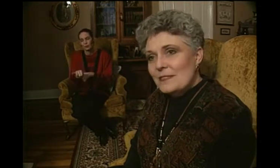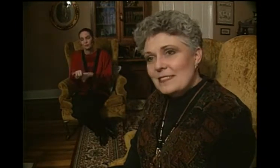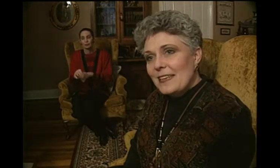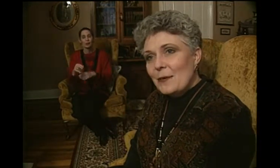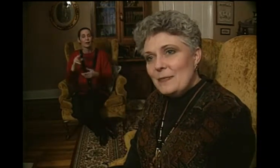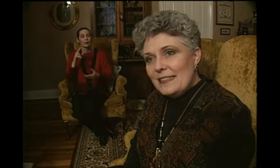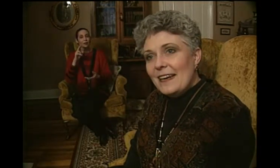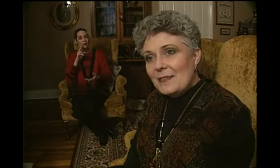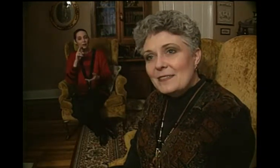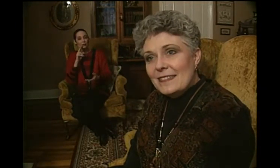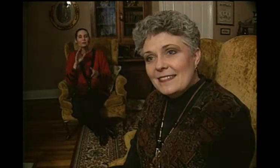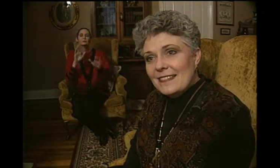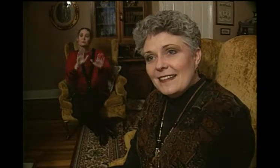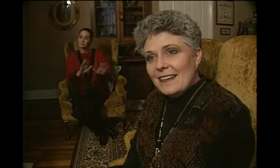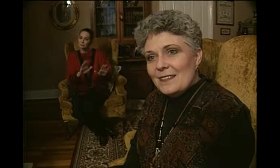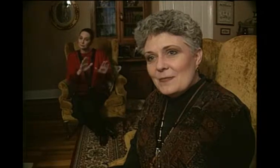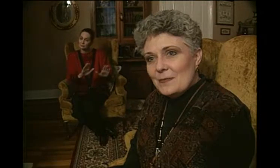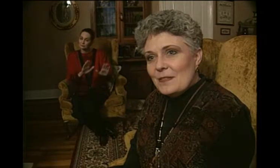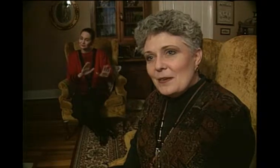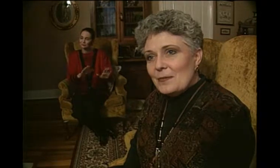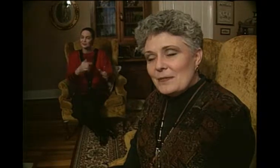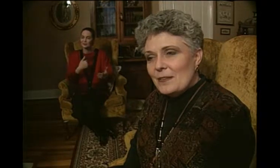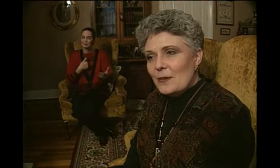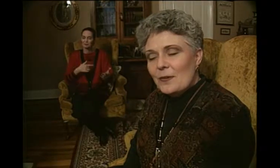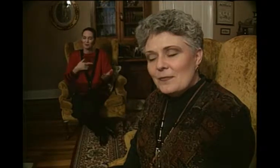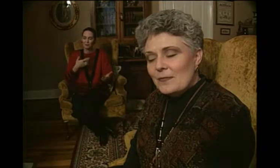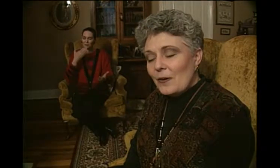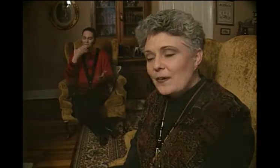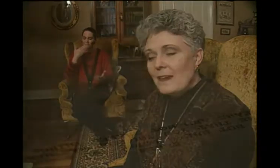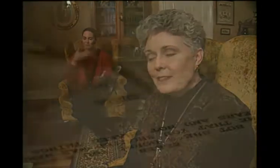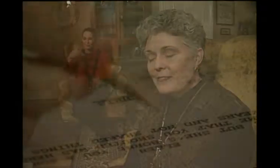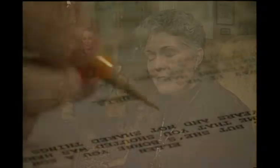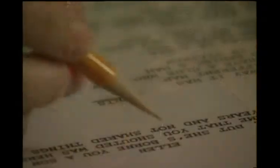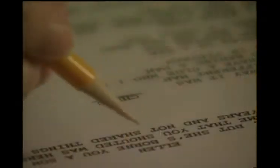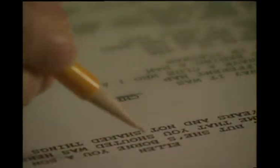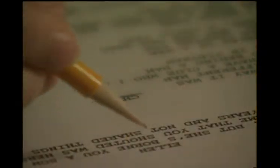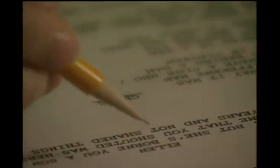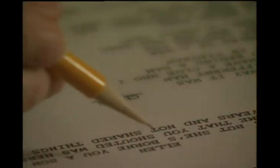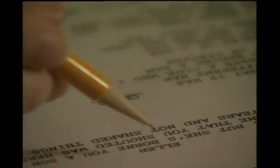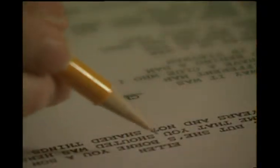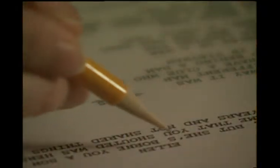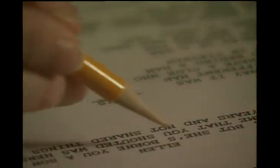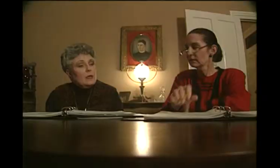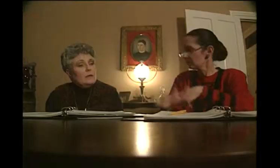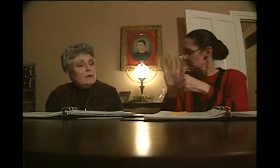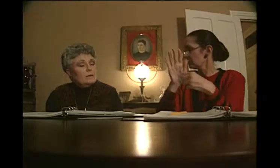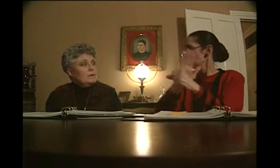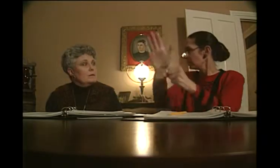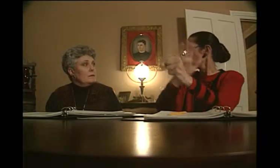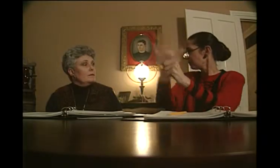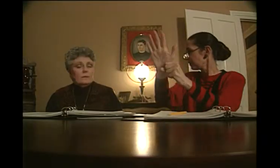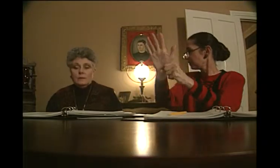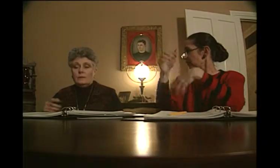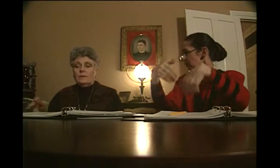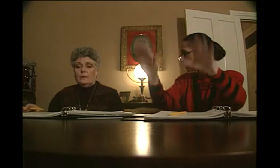settle me down. And, you know, her constant refrain is, we can do this. Enough. Go.